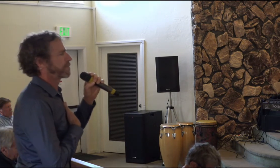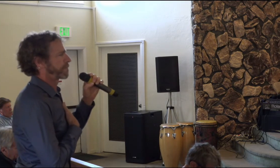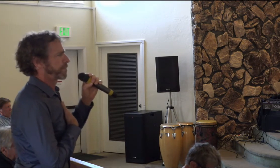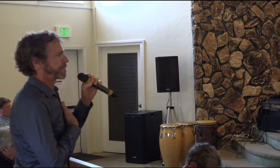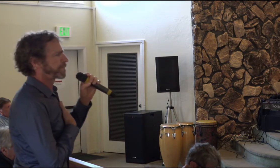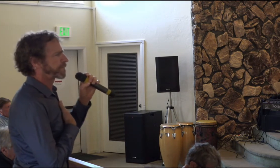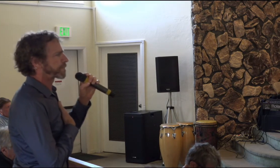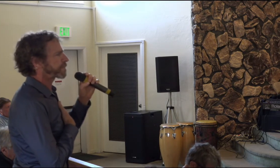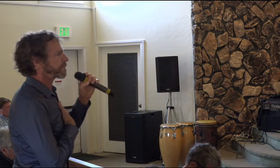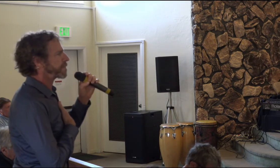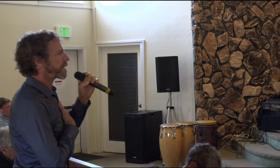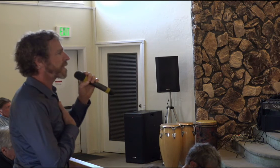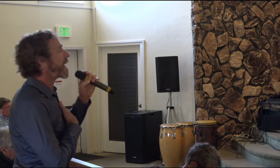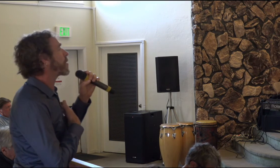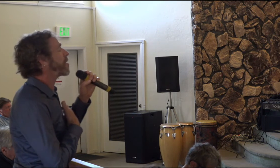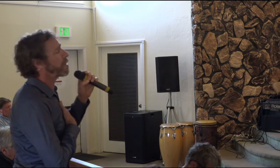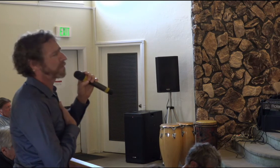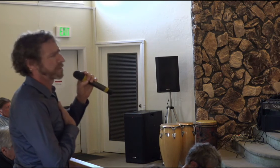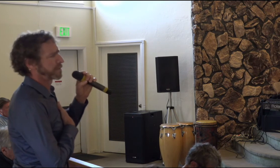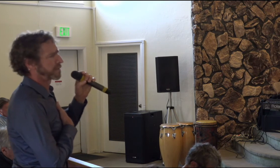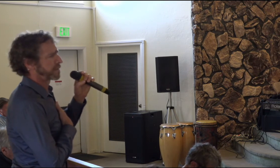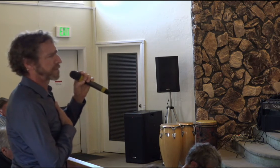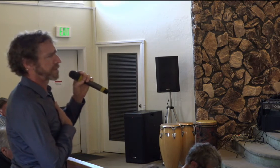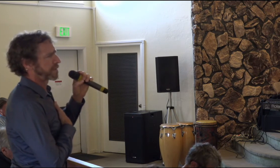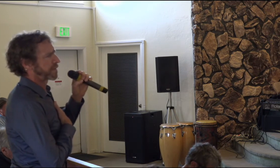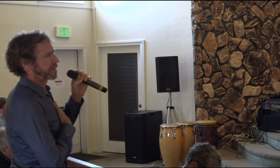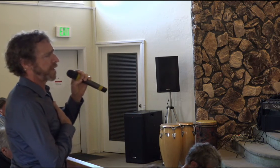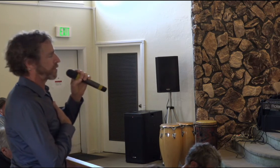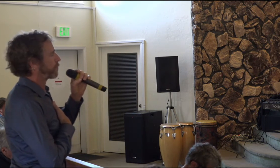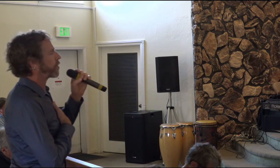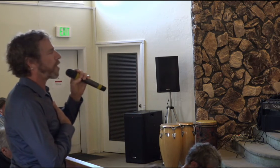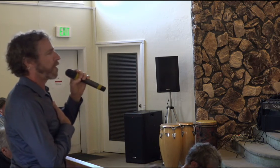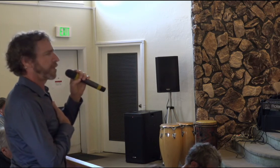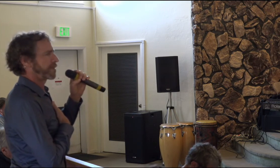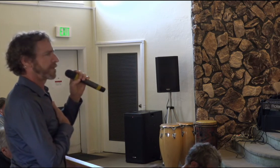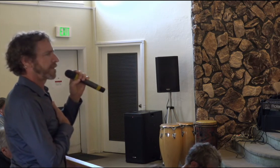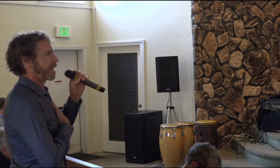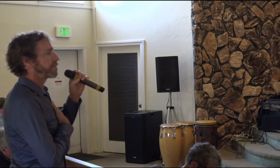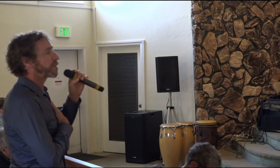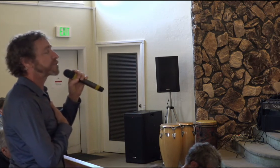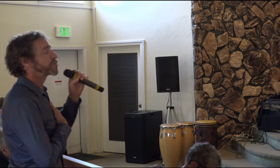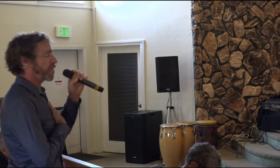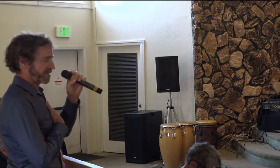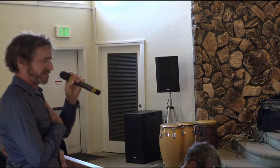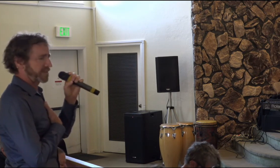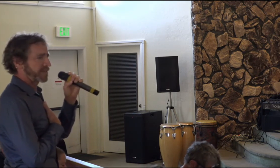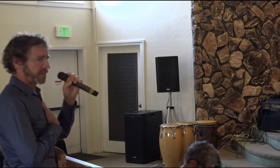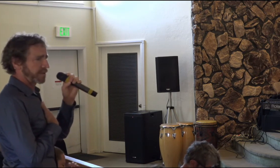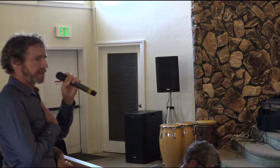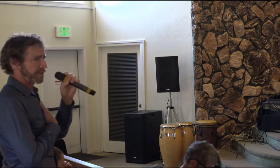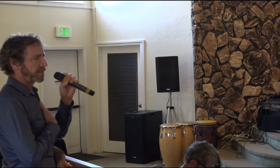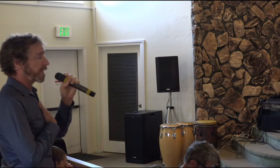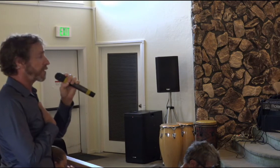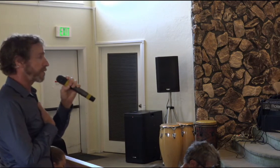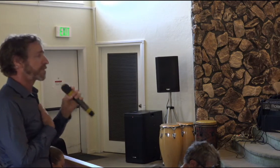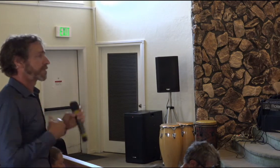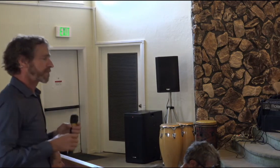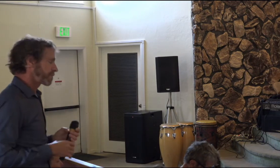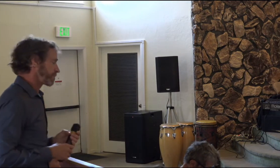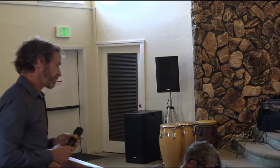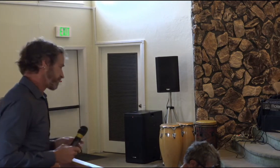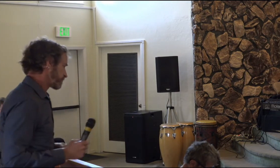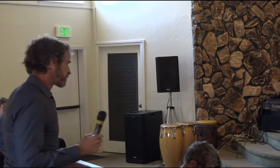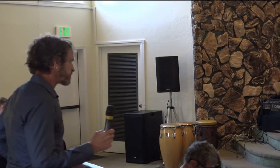time. And now I know that through it all, I've learned to trust. Thank you.